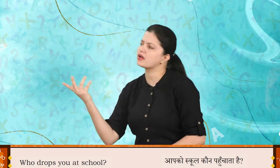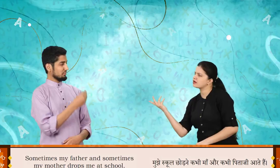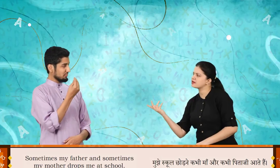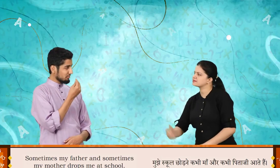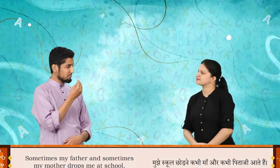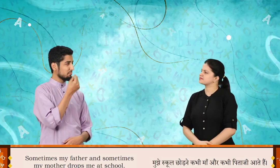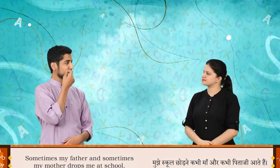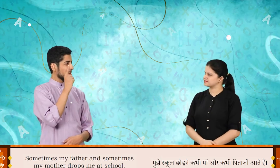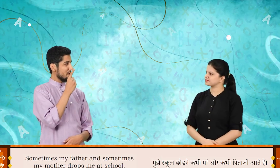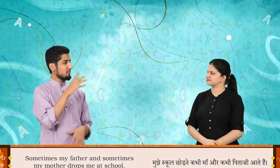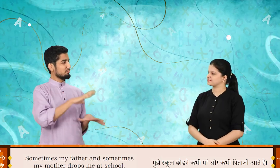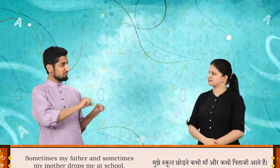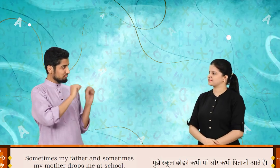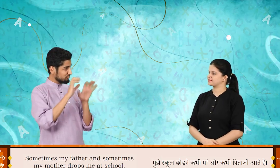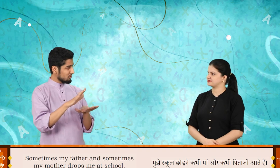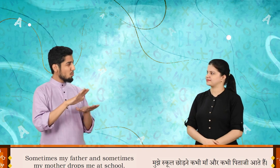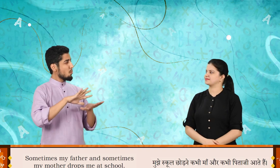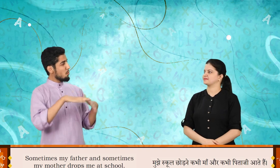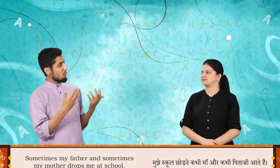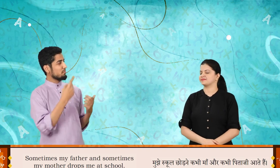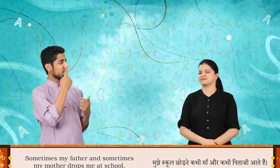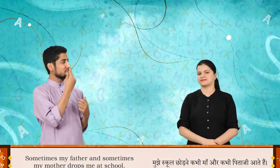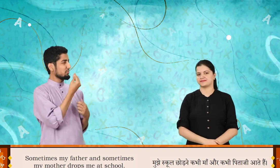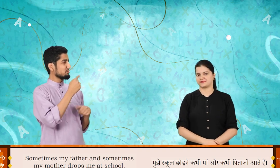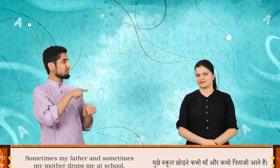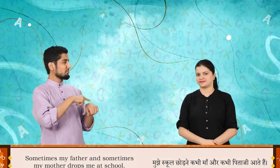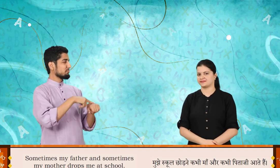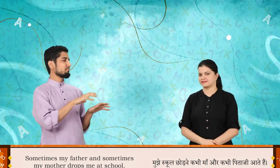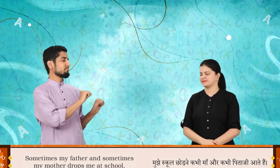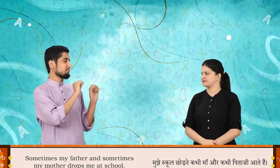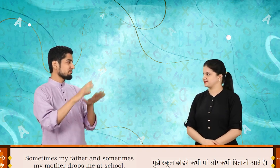Sometimes my father and sometimes my mother drops me at school.